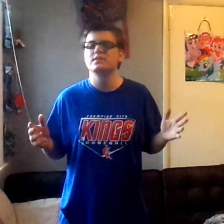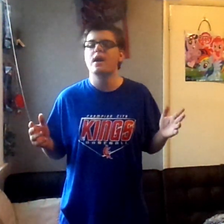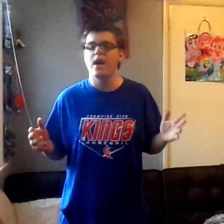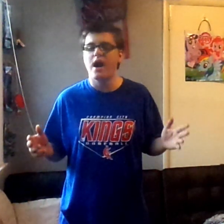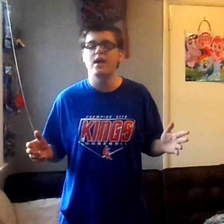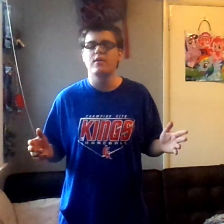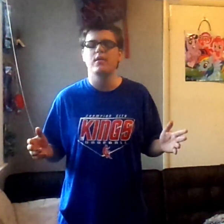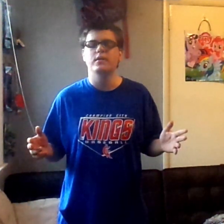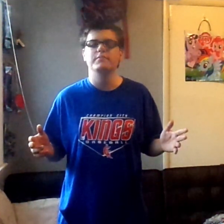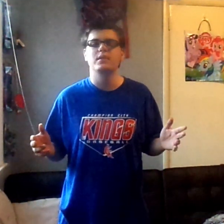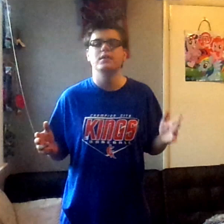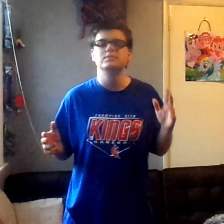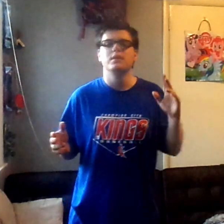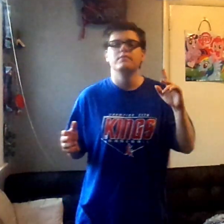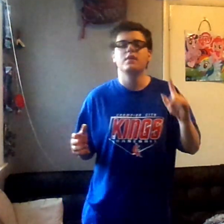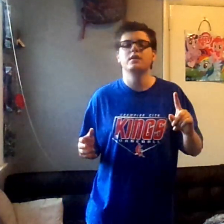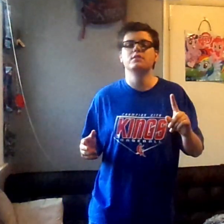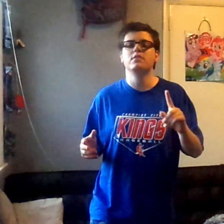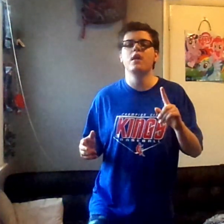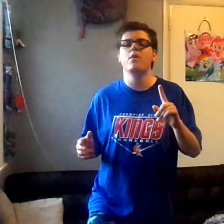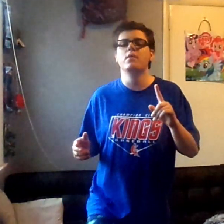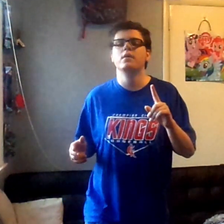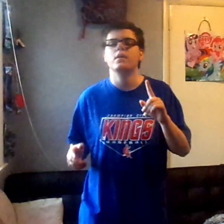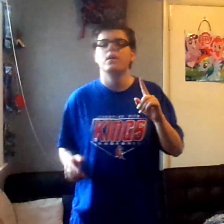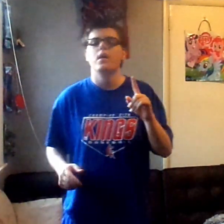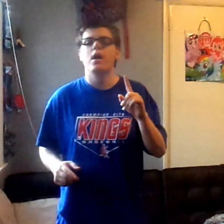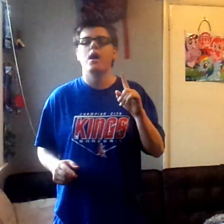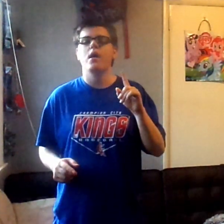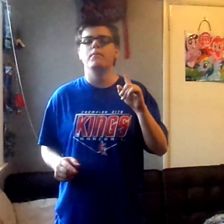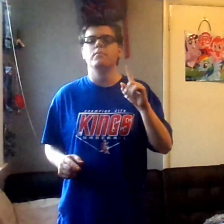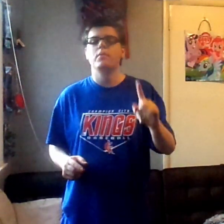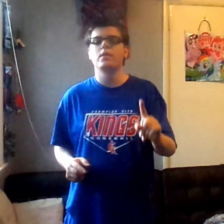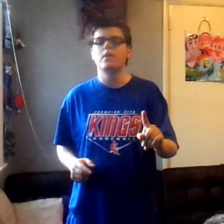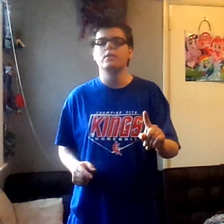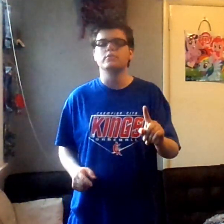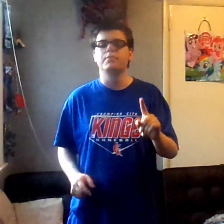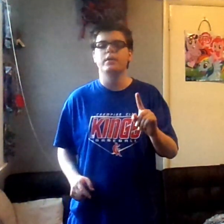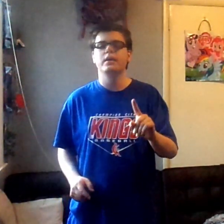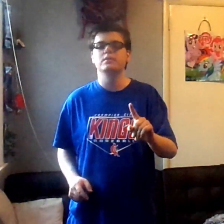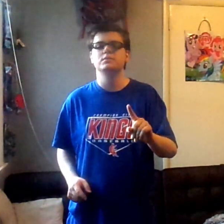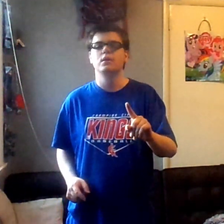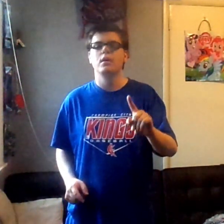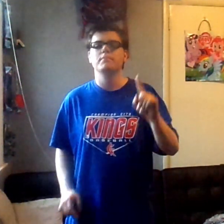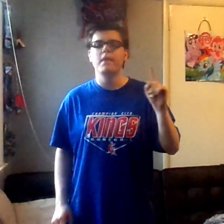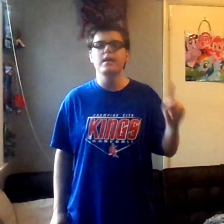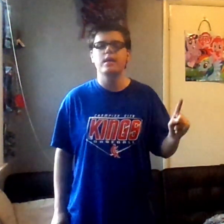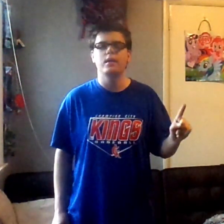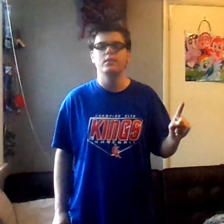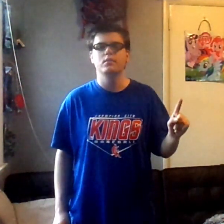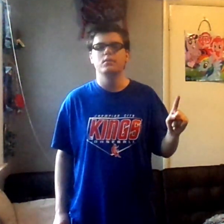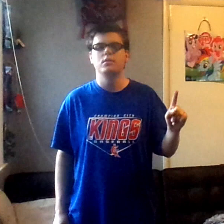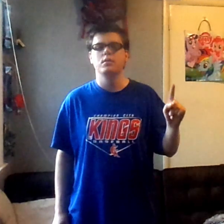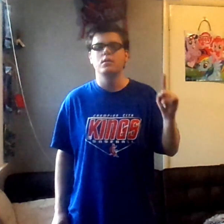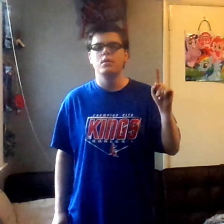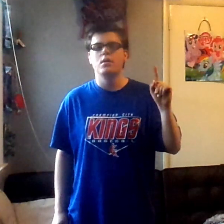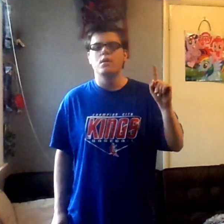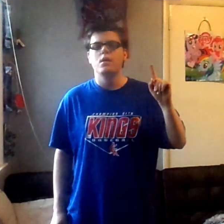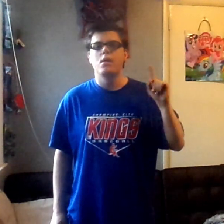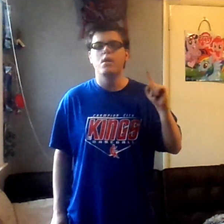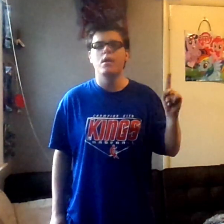iCarly, because, you guys don't know, Miranda Cosgrove plays Megan on